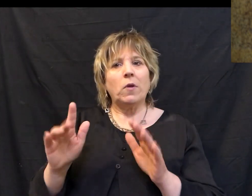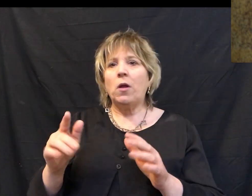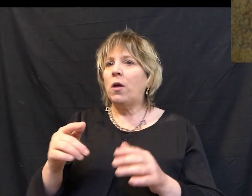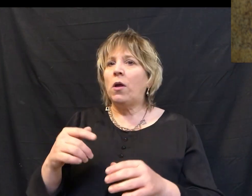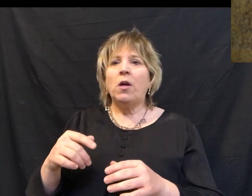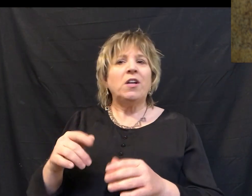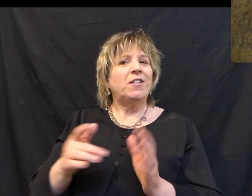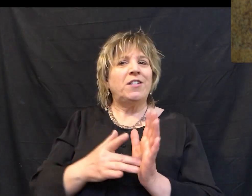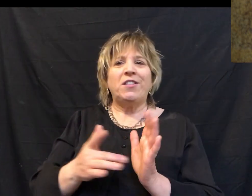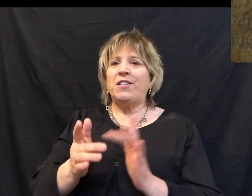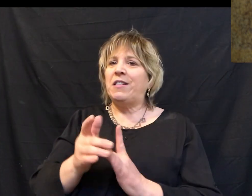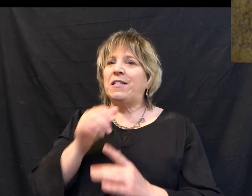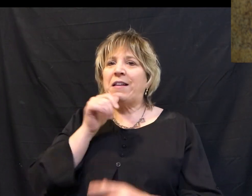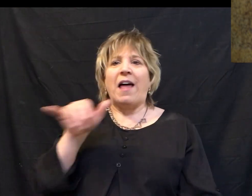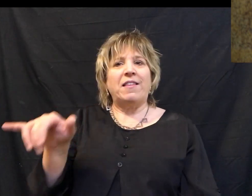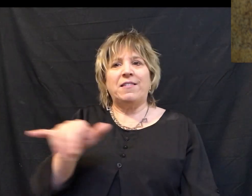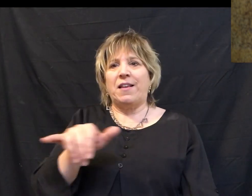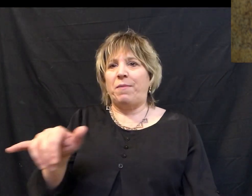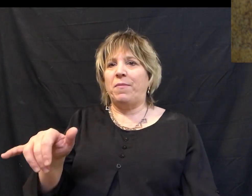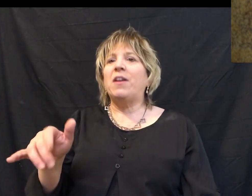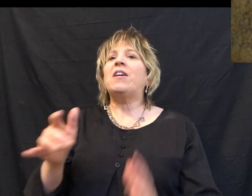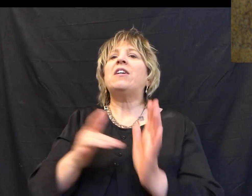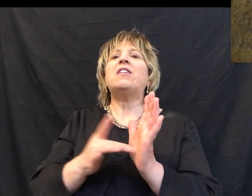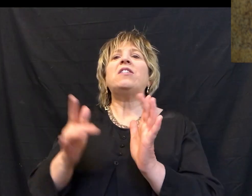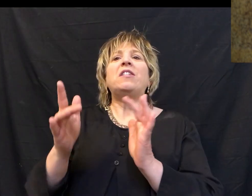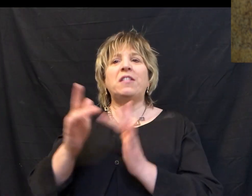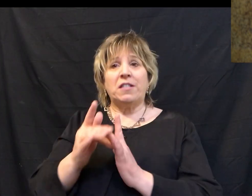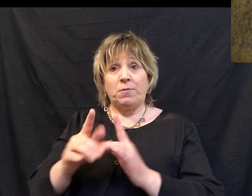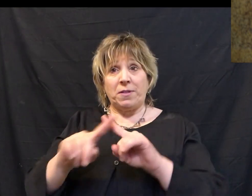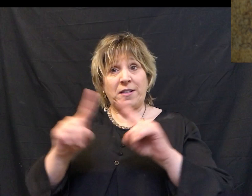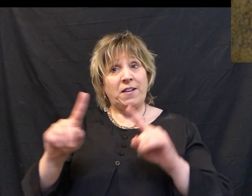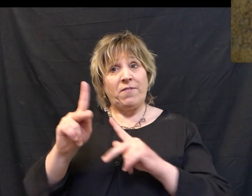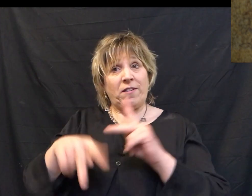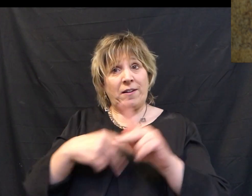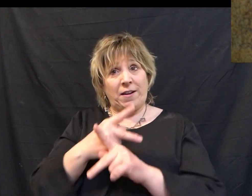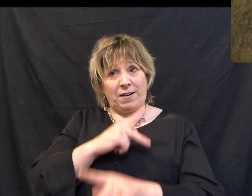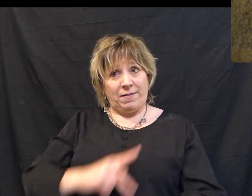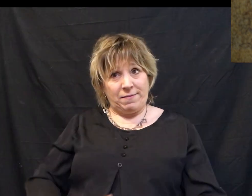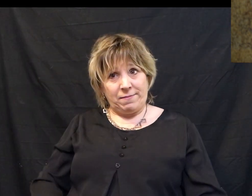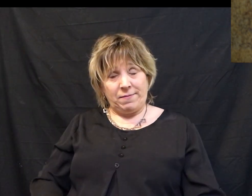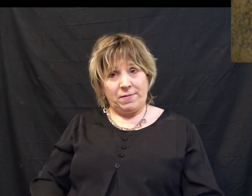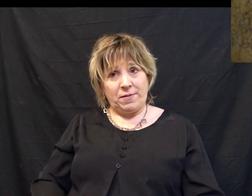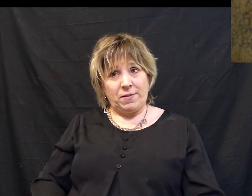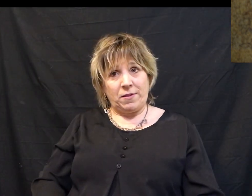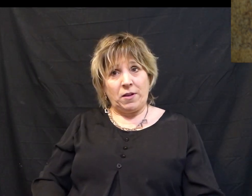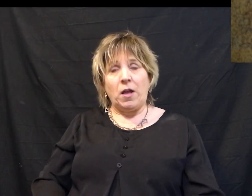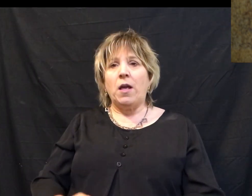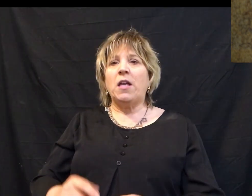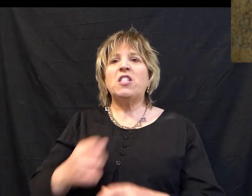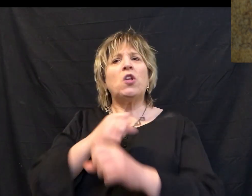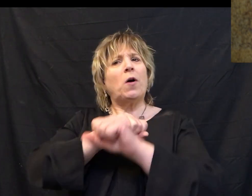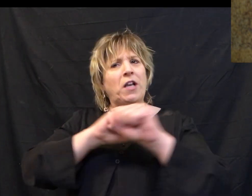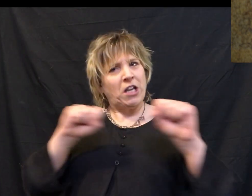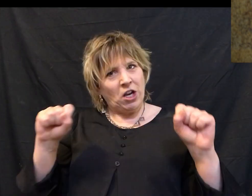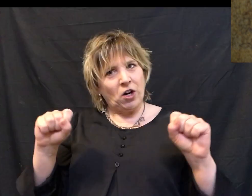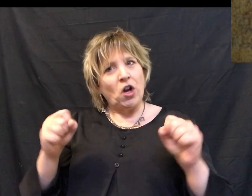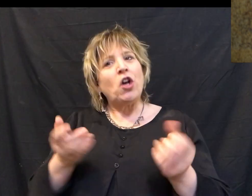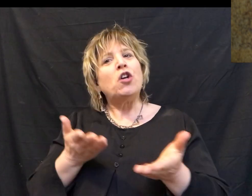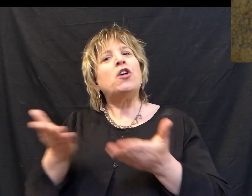But you know what? We don't see that with Jesus. Jesus was a different kind of king who was so secure that